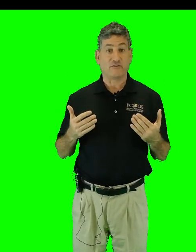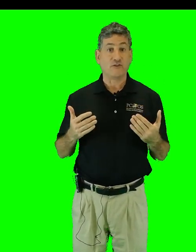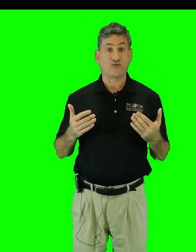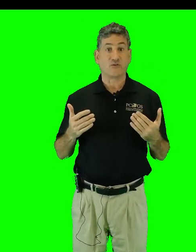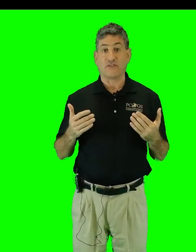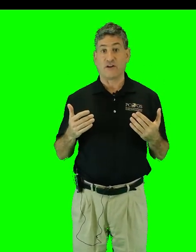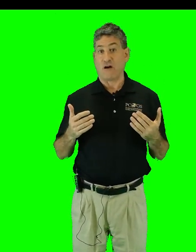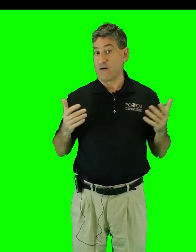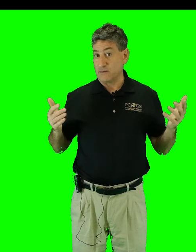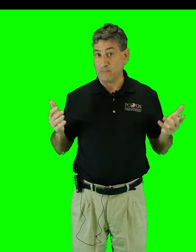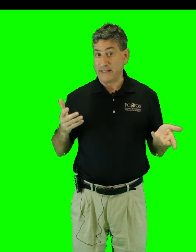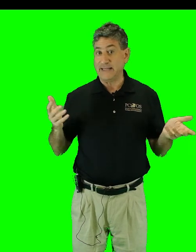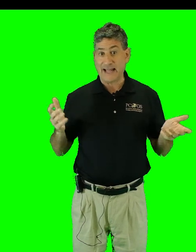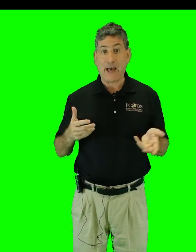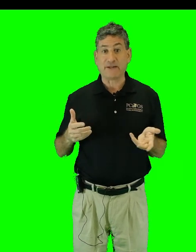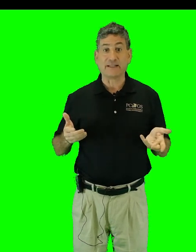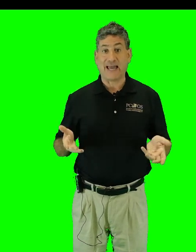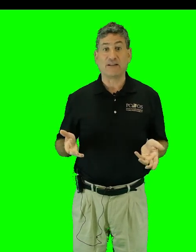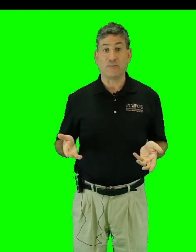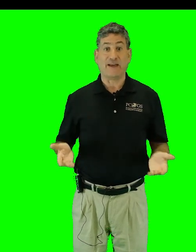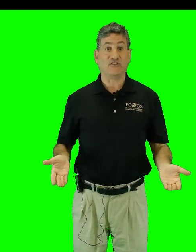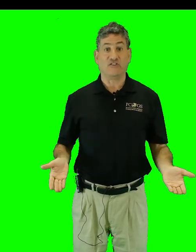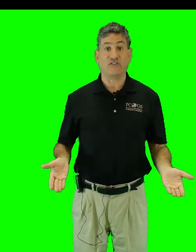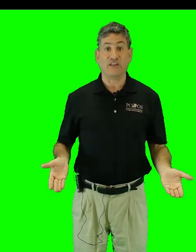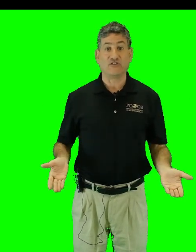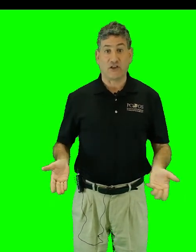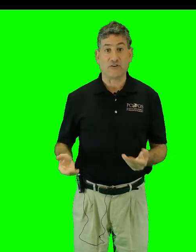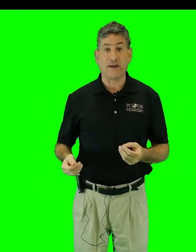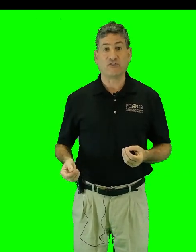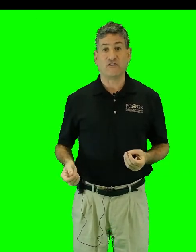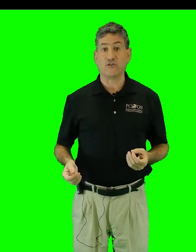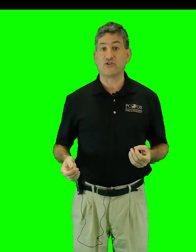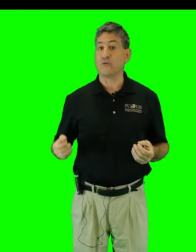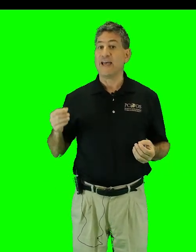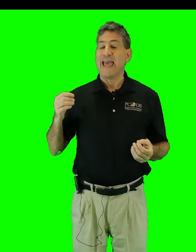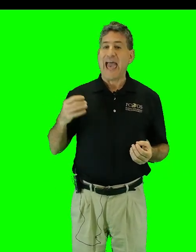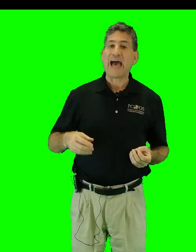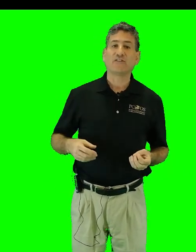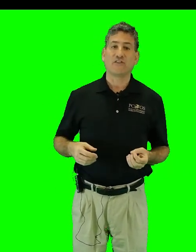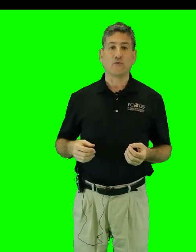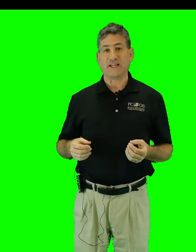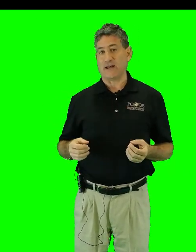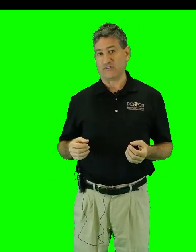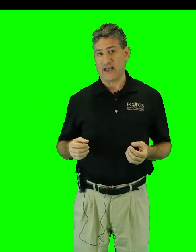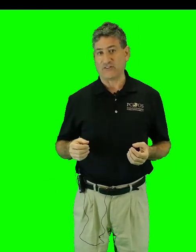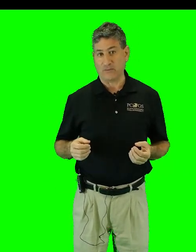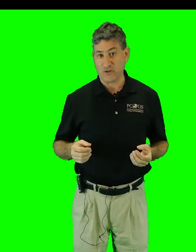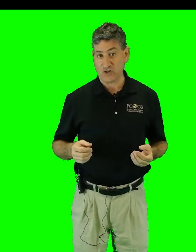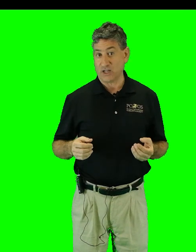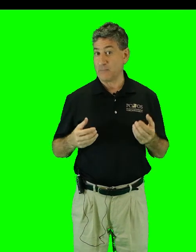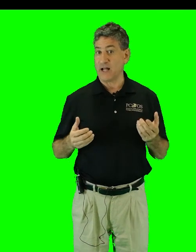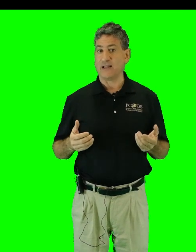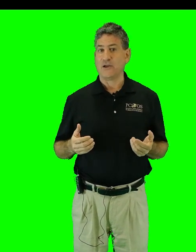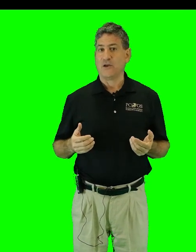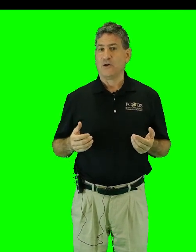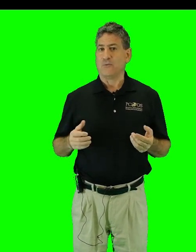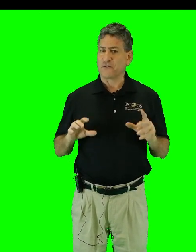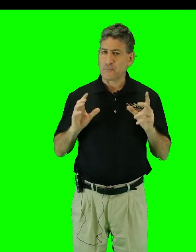future that there aren't many inhabited land masses in the southern hemisphere to add to the greenhouse gas emission cabal, one of the